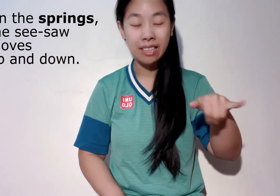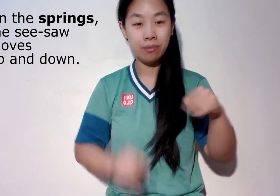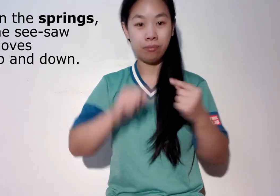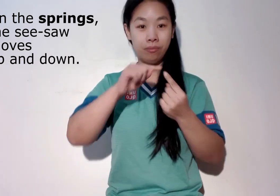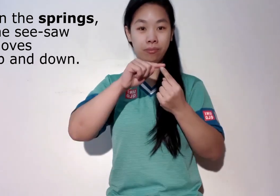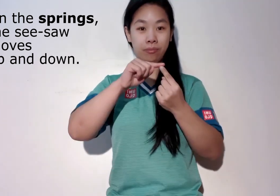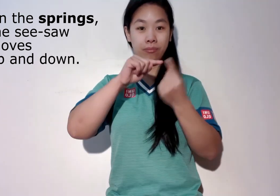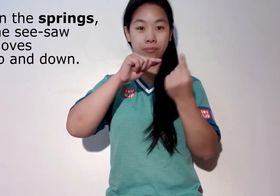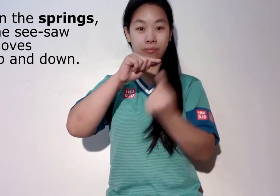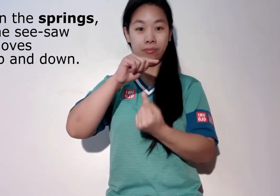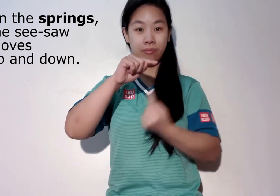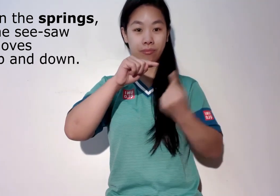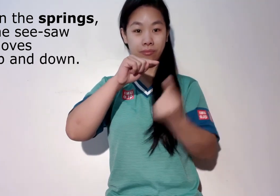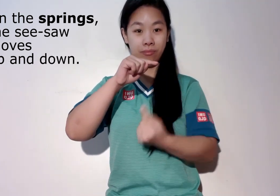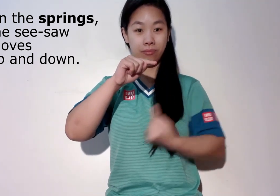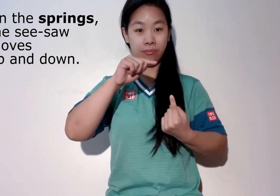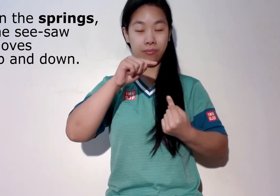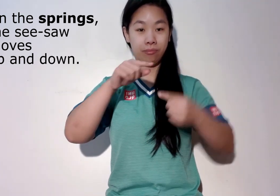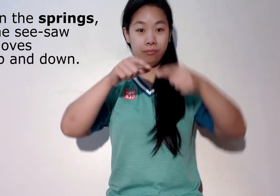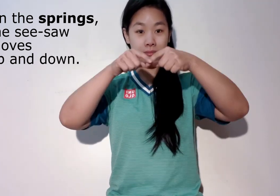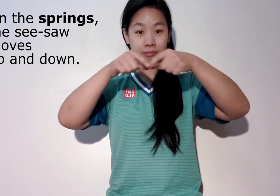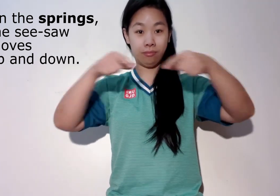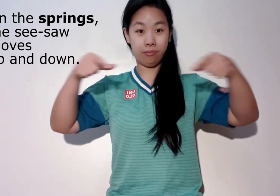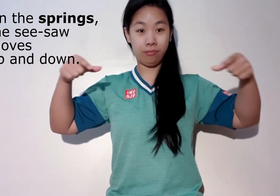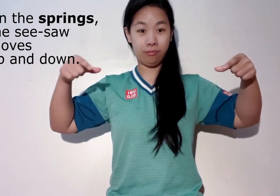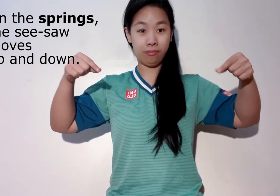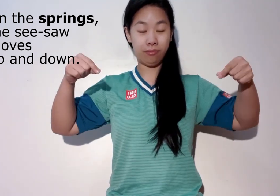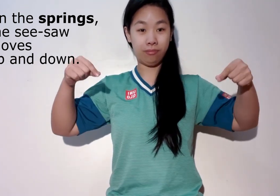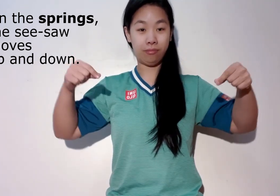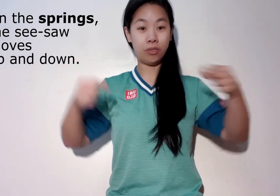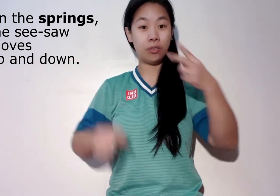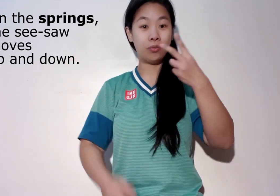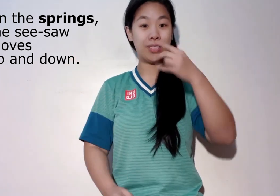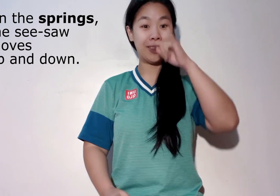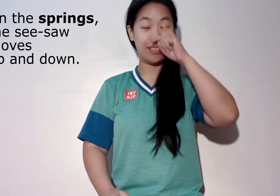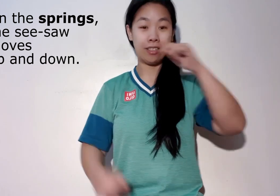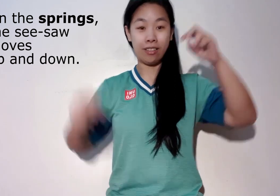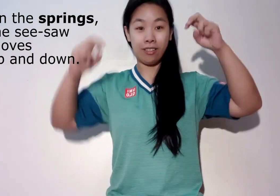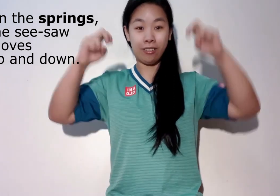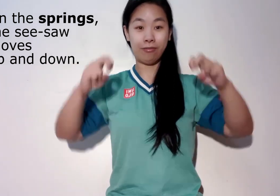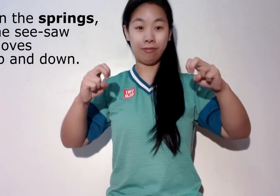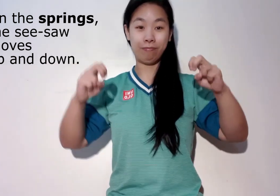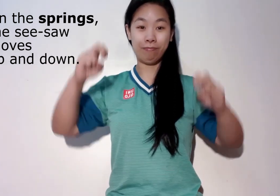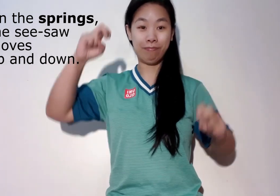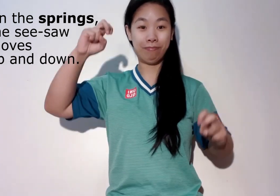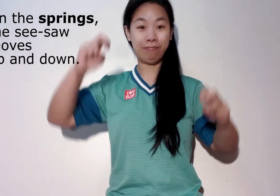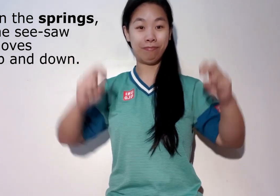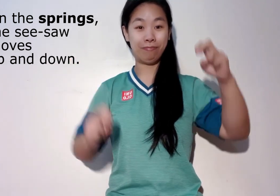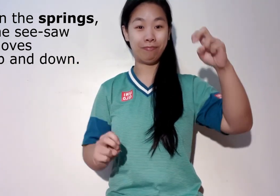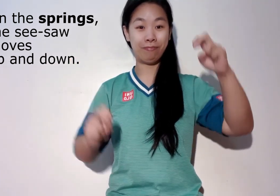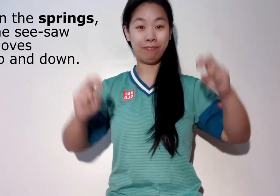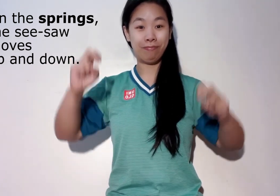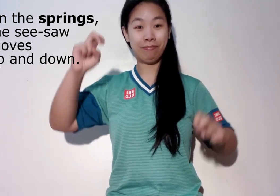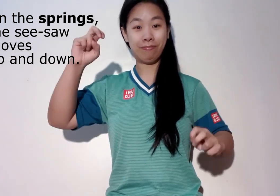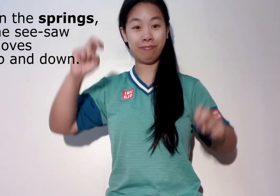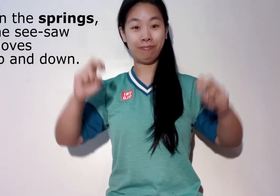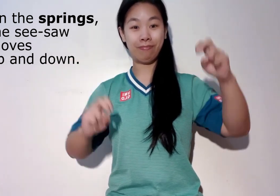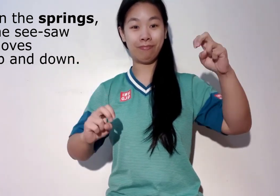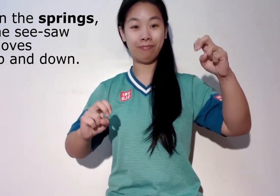Have you ever seen one of those? It has huge springs on the bottom and the kids take turns going up and down on